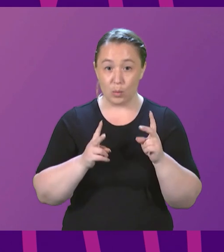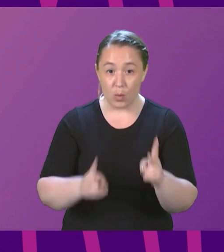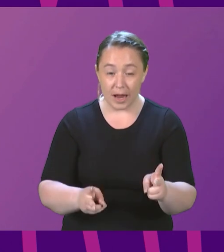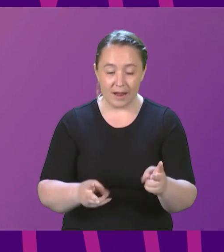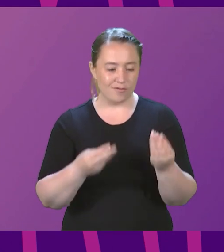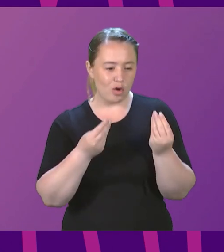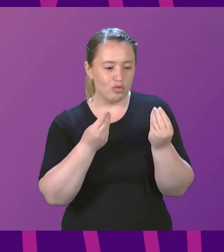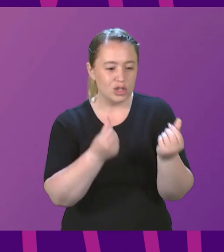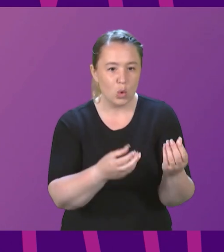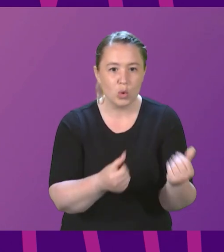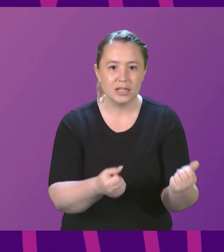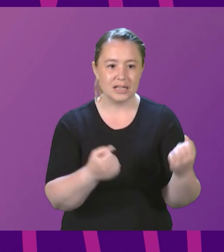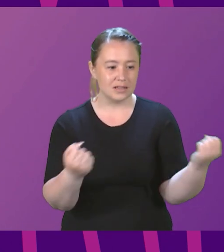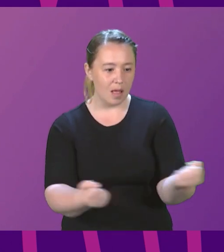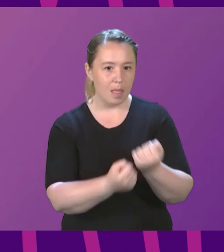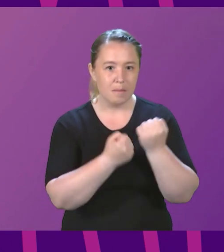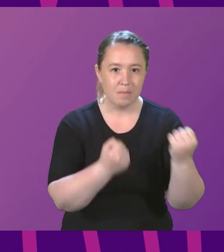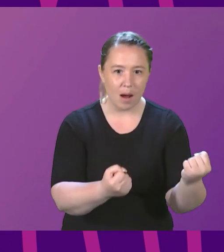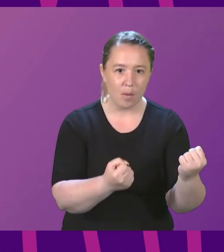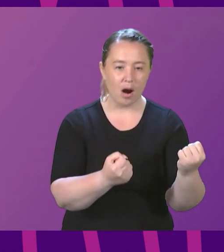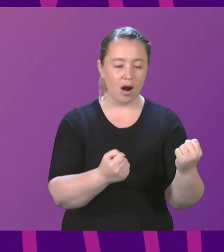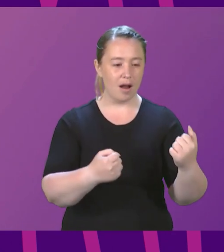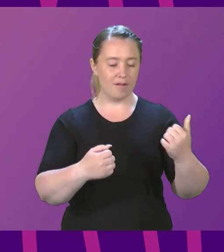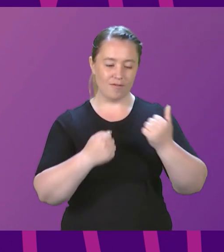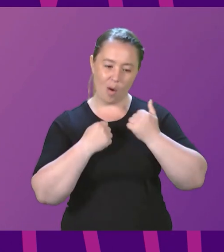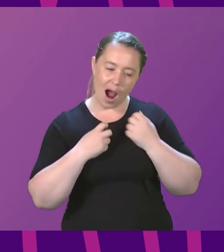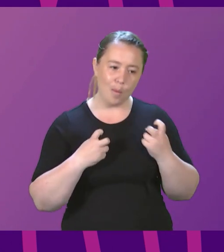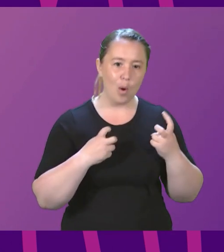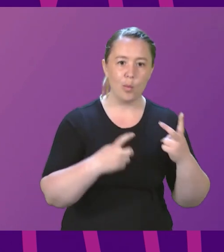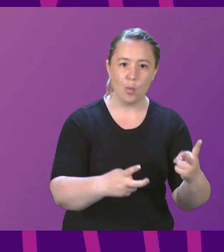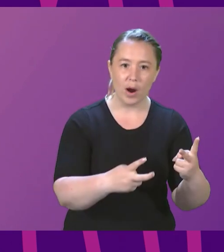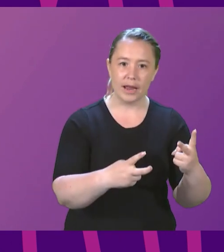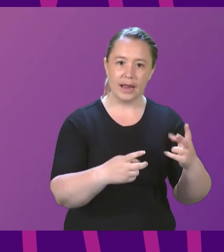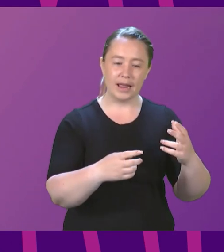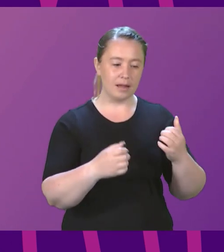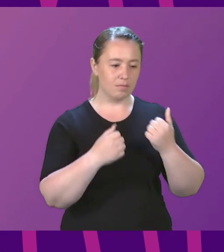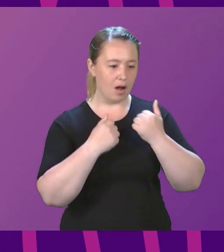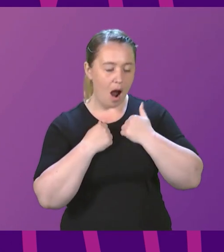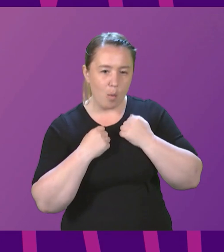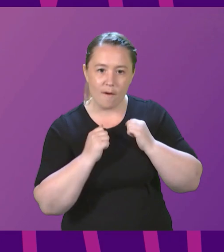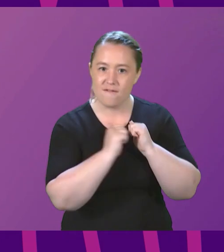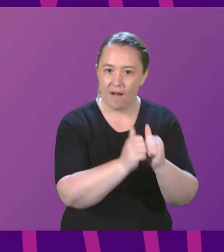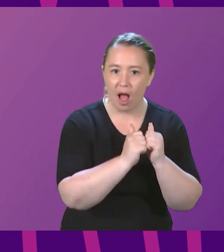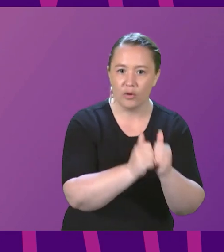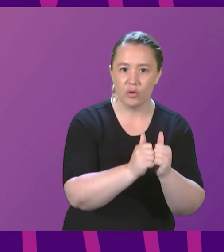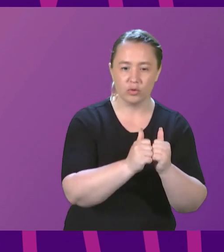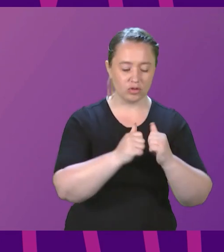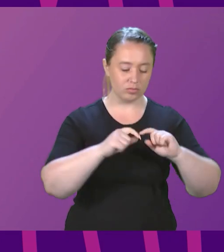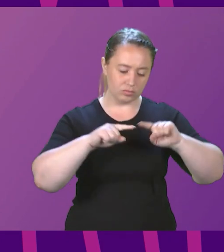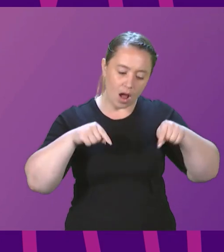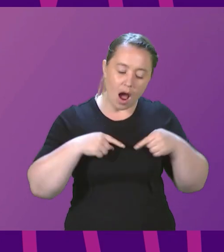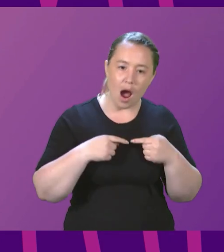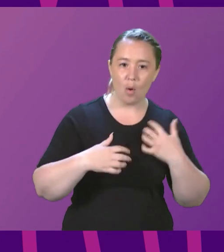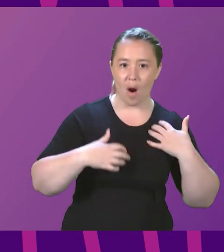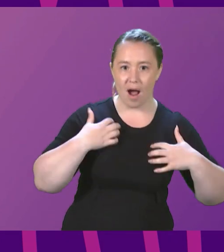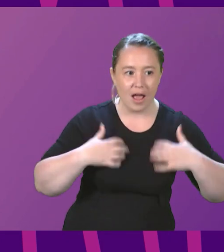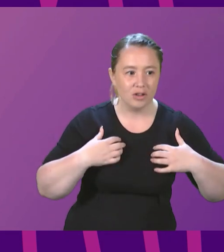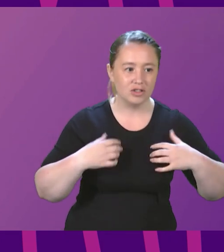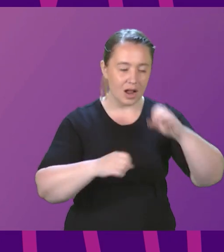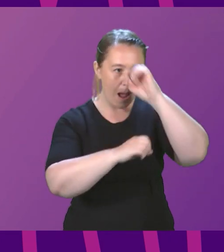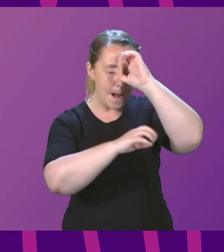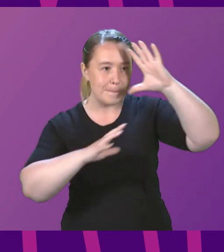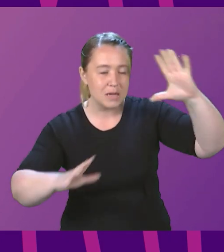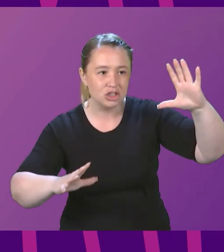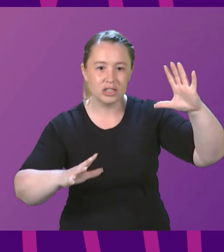resources in our hands to chart our course in line with our values, our interests and the aspirations, ambitions we